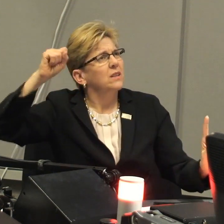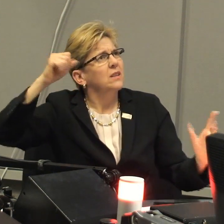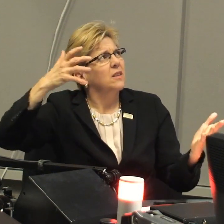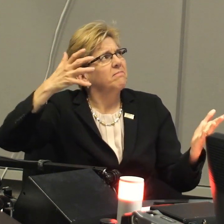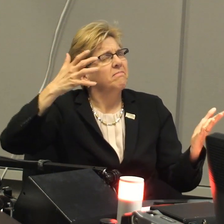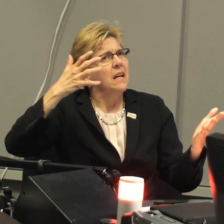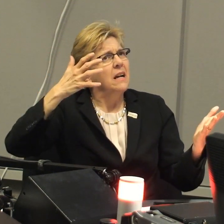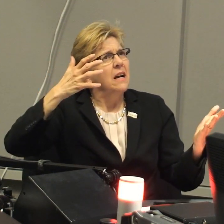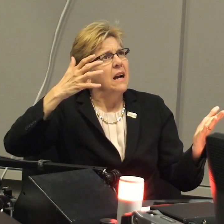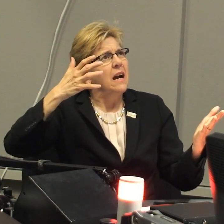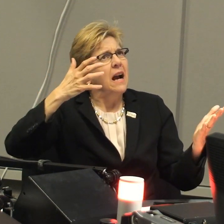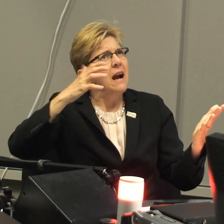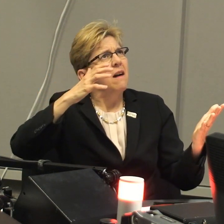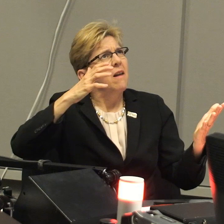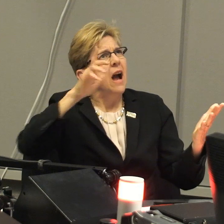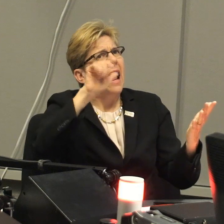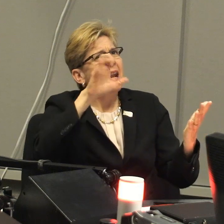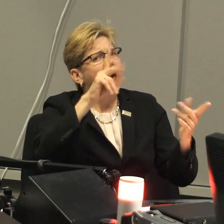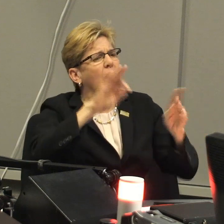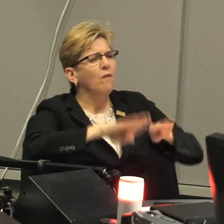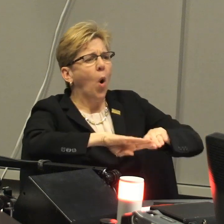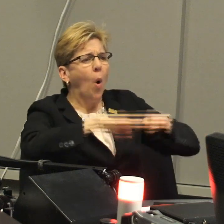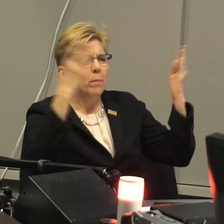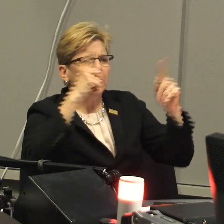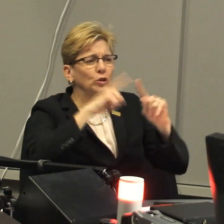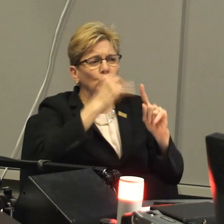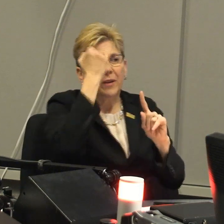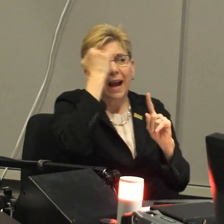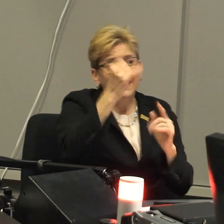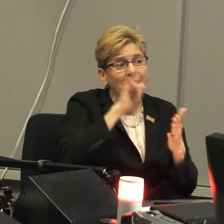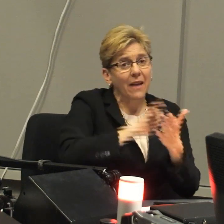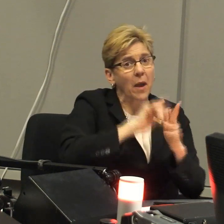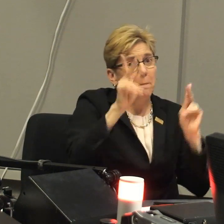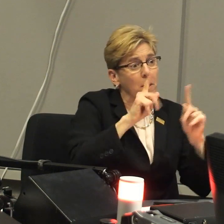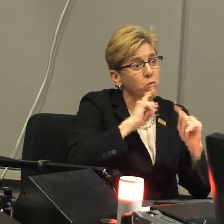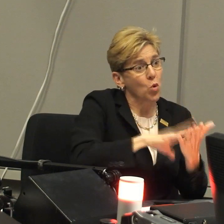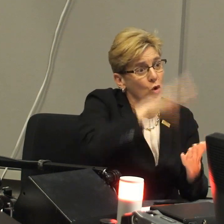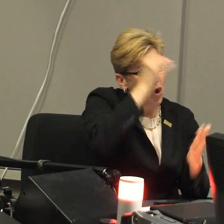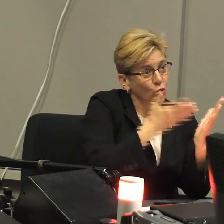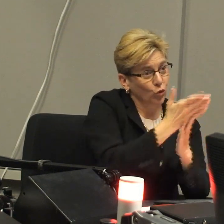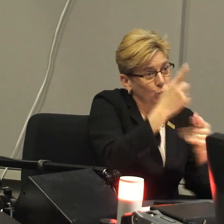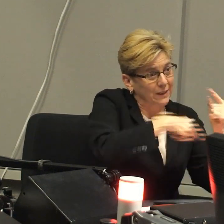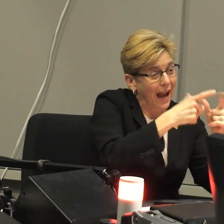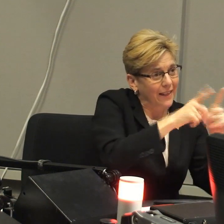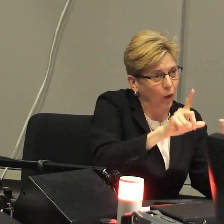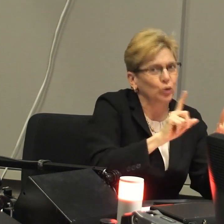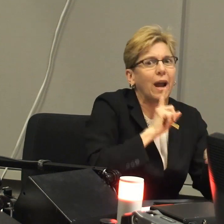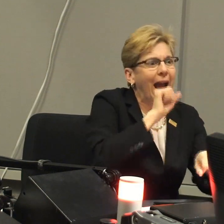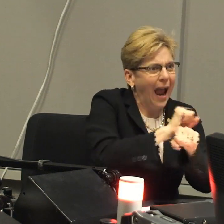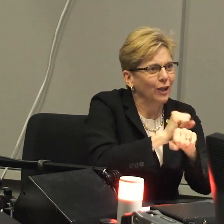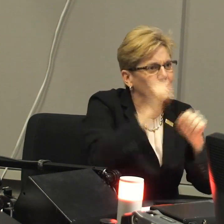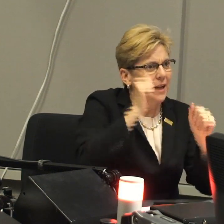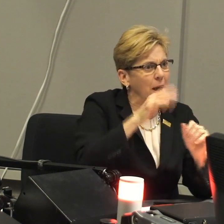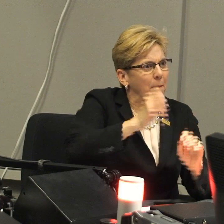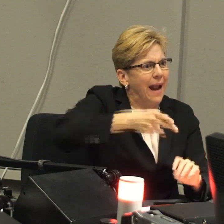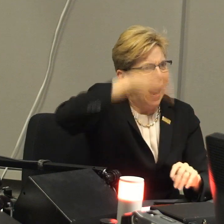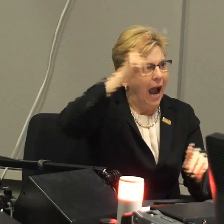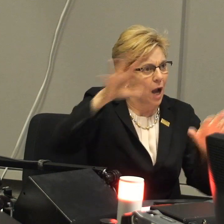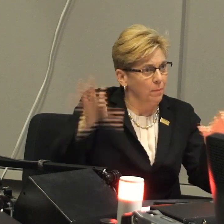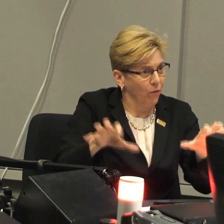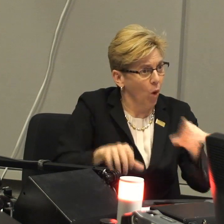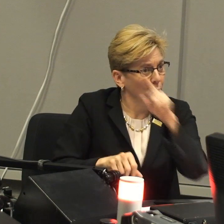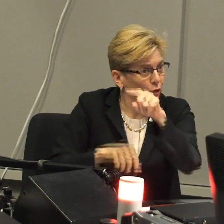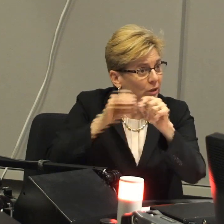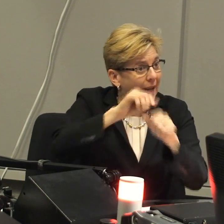valued in higher education. There was a lack of openness to the idea that people could learn through sign language